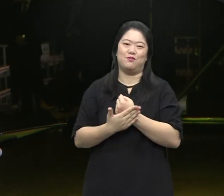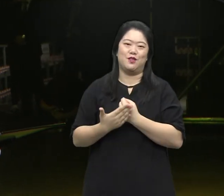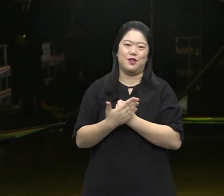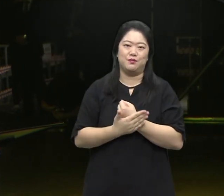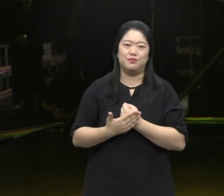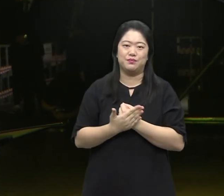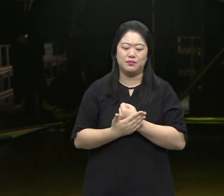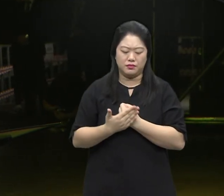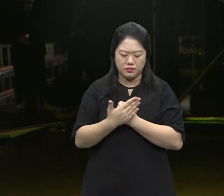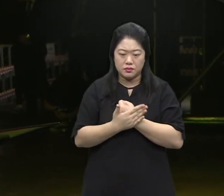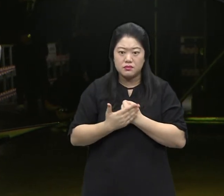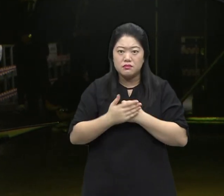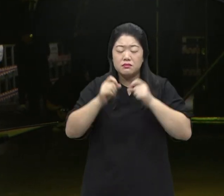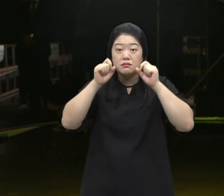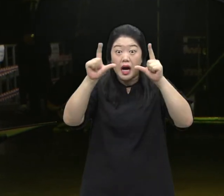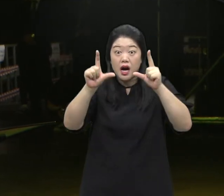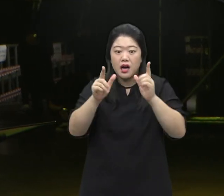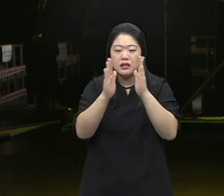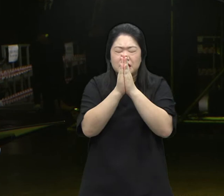And so Ancestic prayer continues to come.